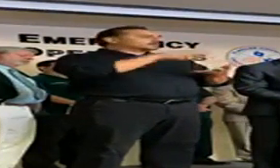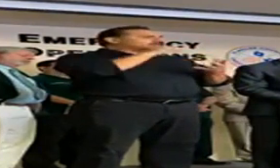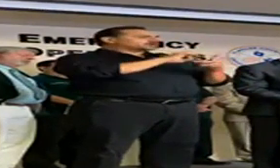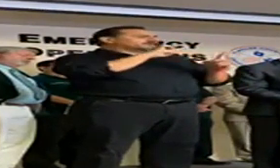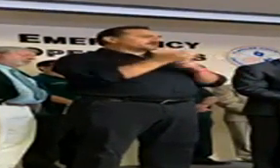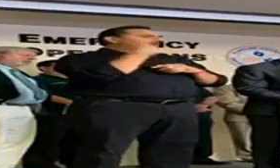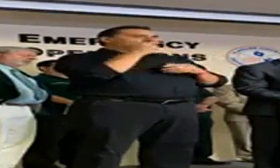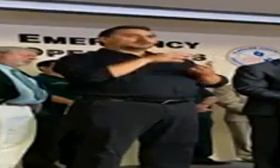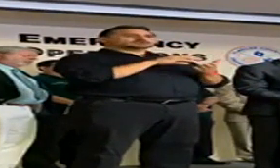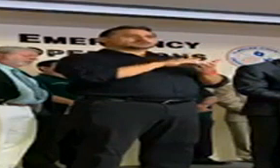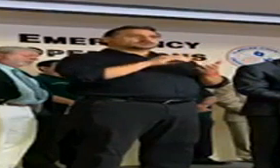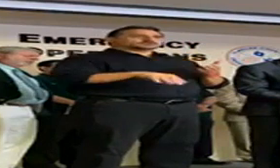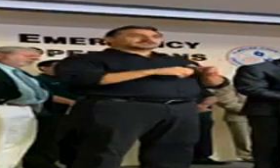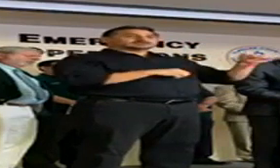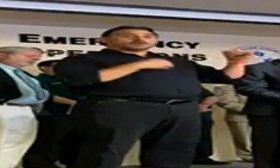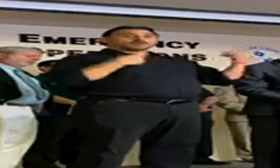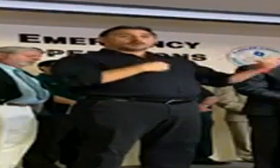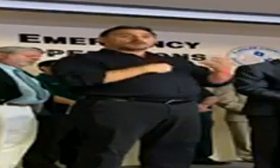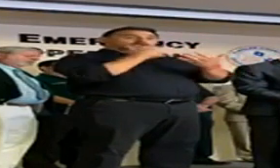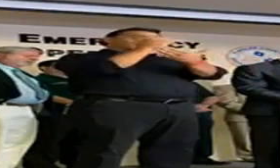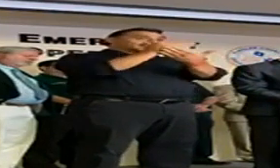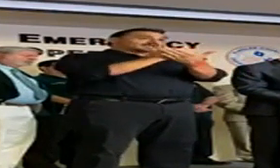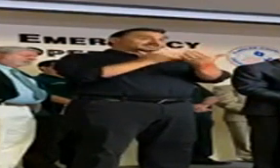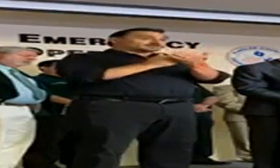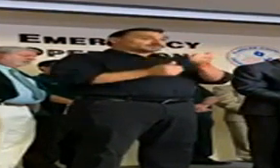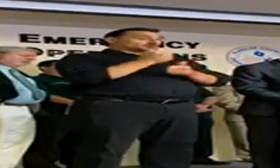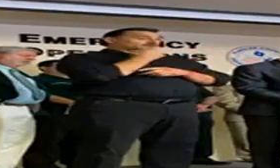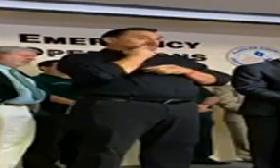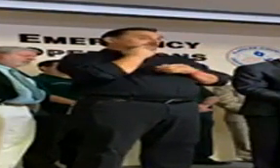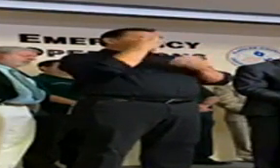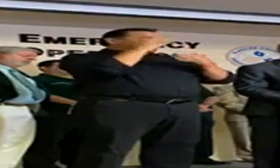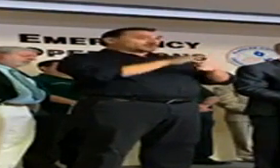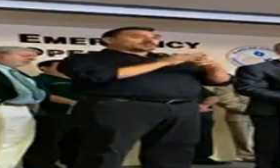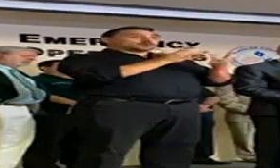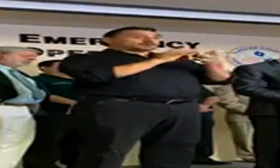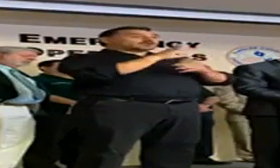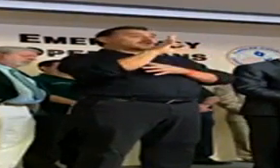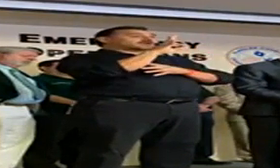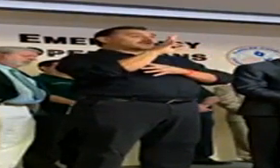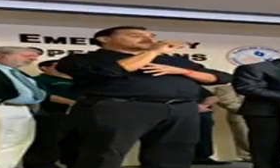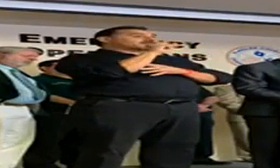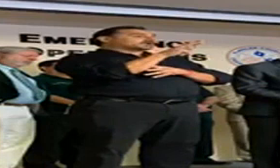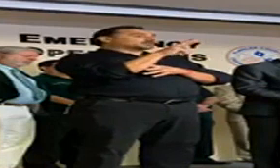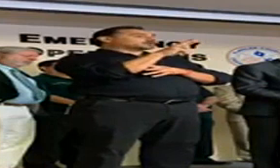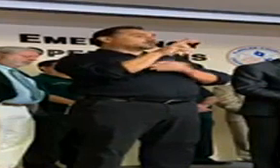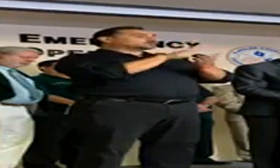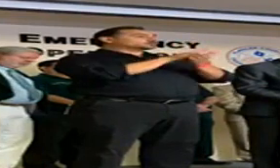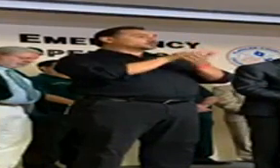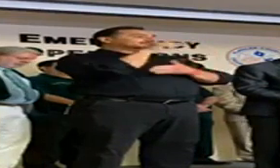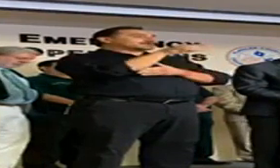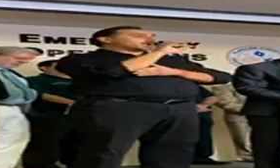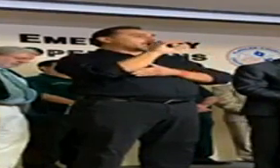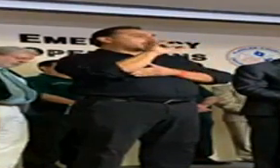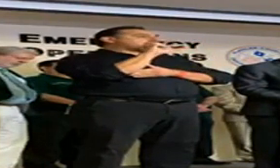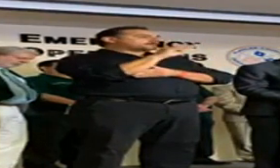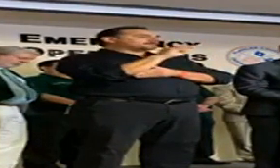for our students. As always, we will list the latest information we have on our website, FlaglerSchools.com. These are